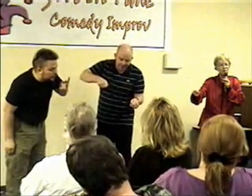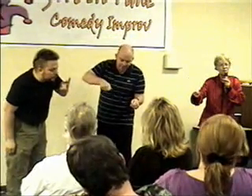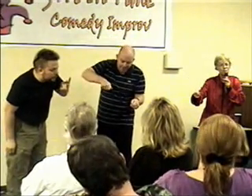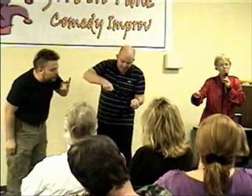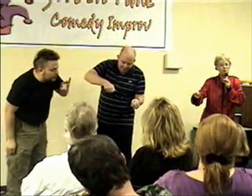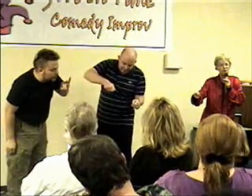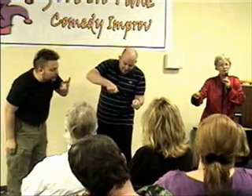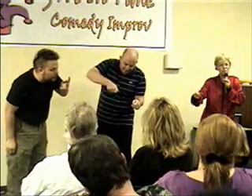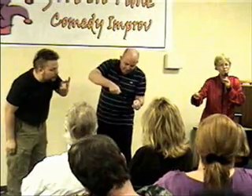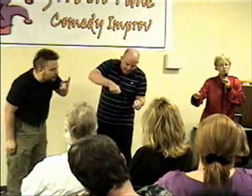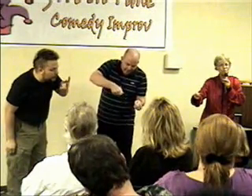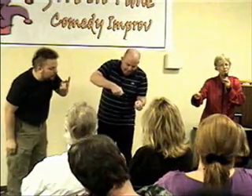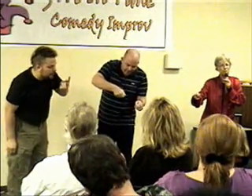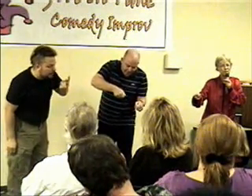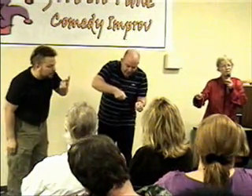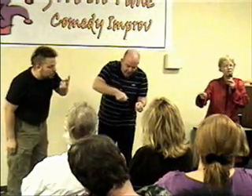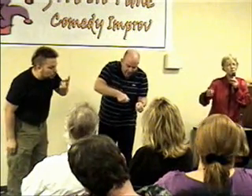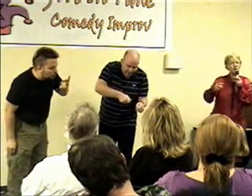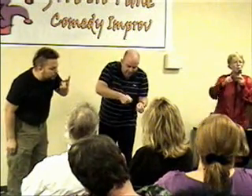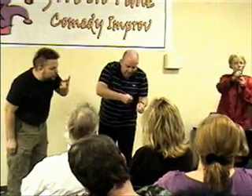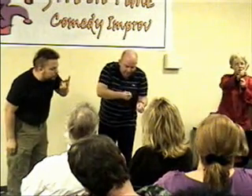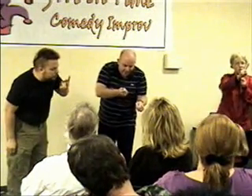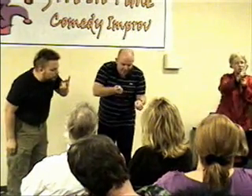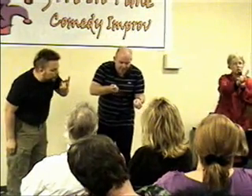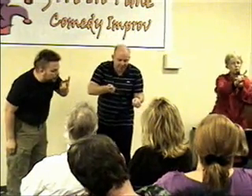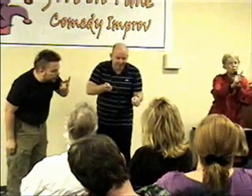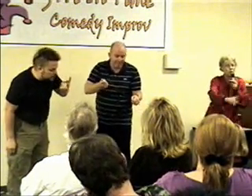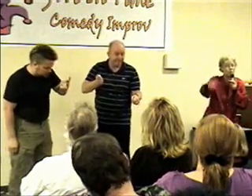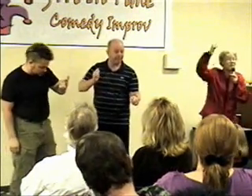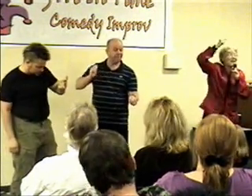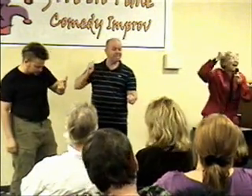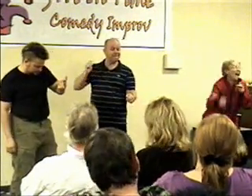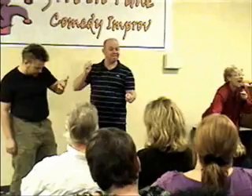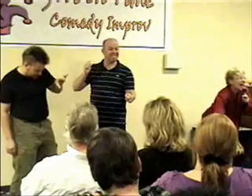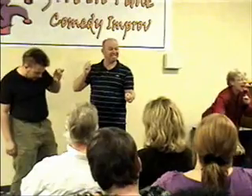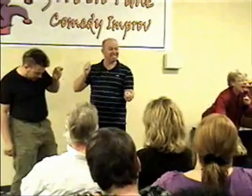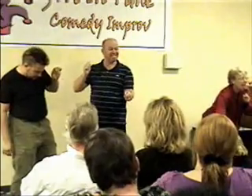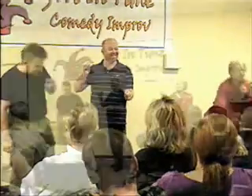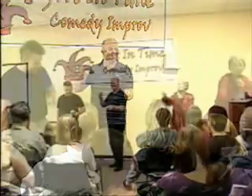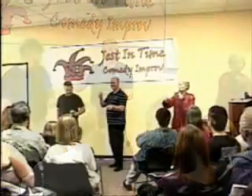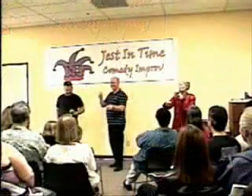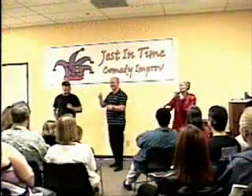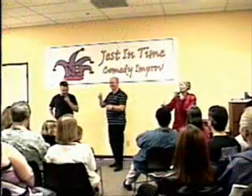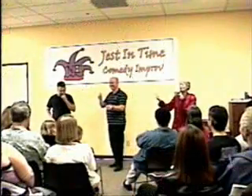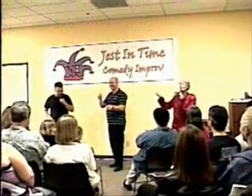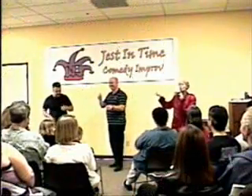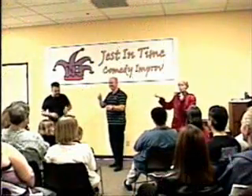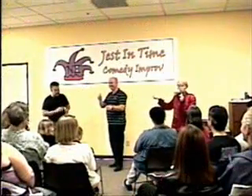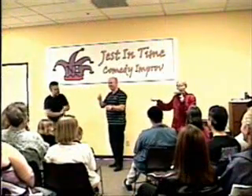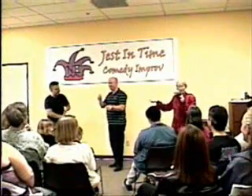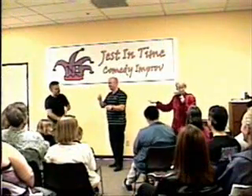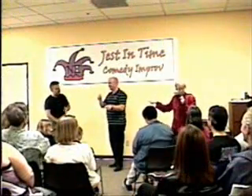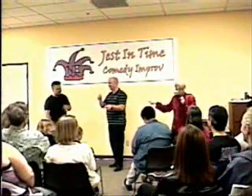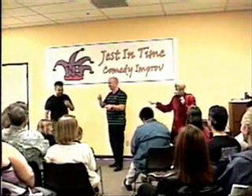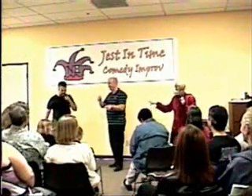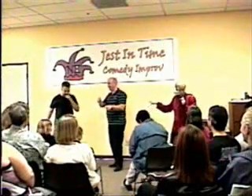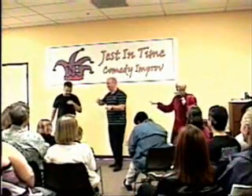I want you to give them a big game show buzzer, let's hear that. One, two, three. And then they'll correct themselves.